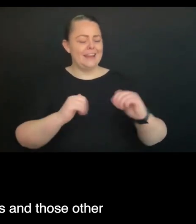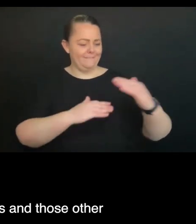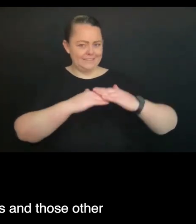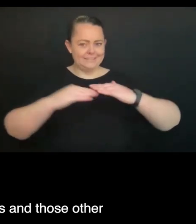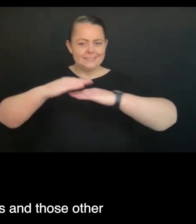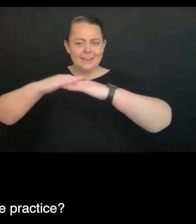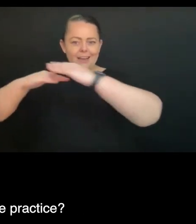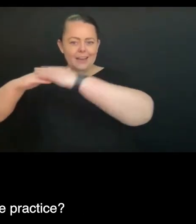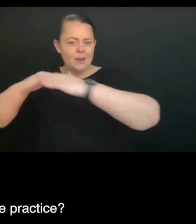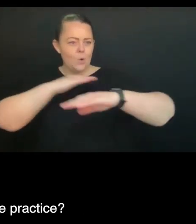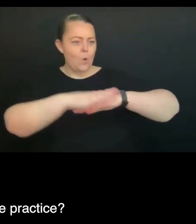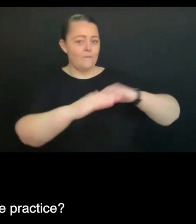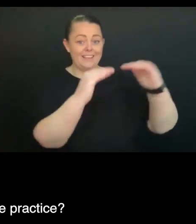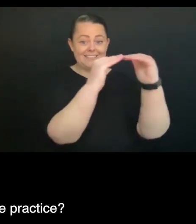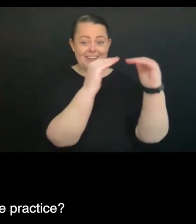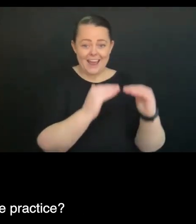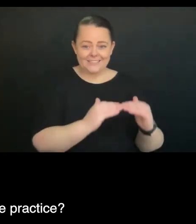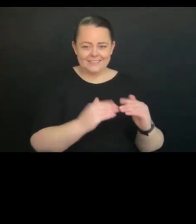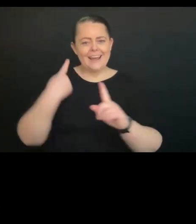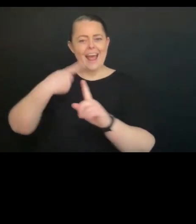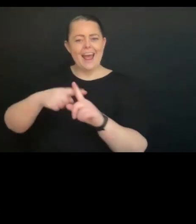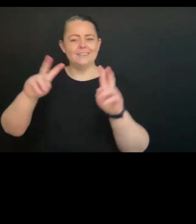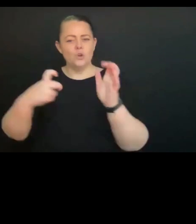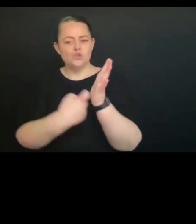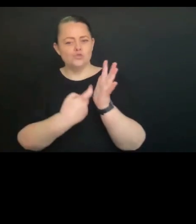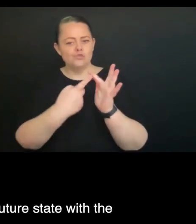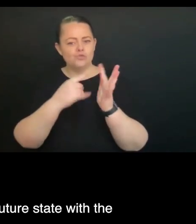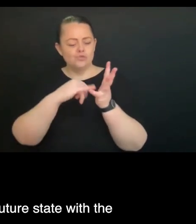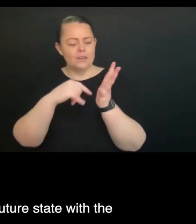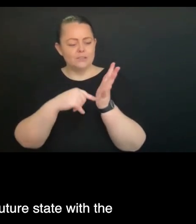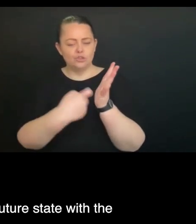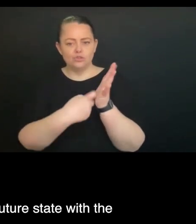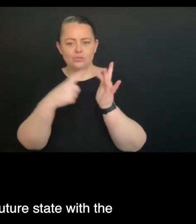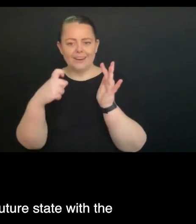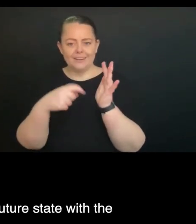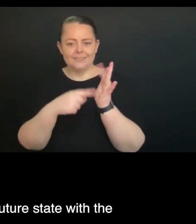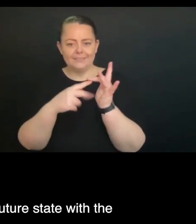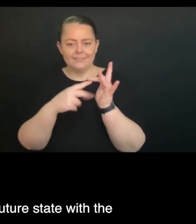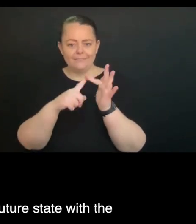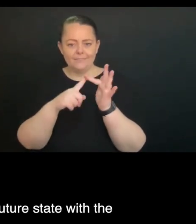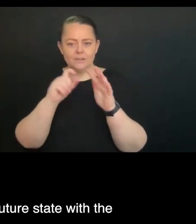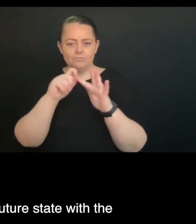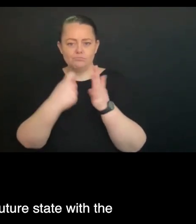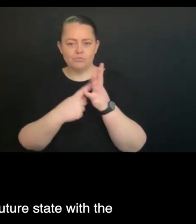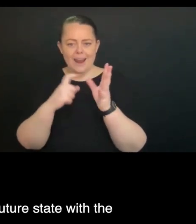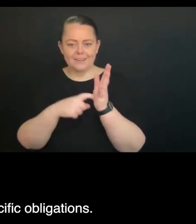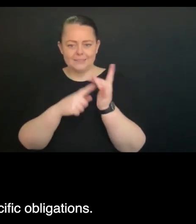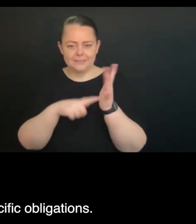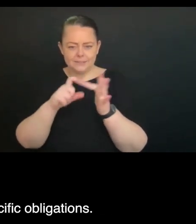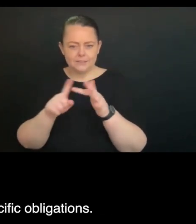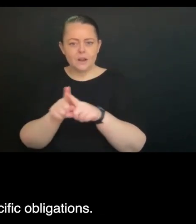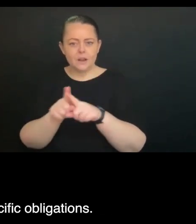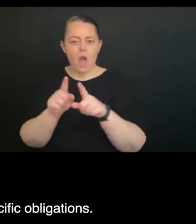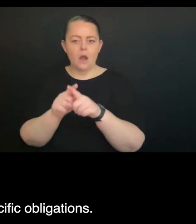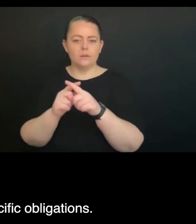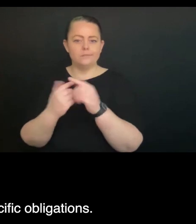standards and those other obligations around restrictive practice? Yeah, absolutely. So there would continue to be in a future state with a new act